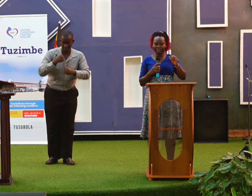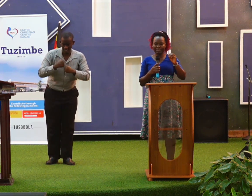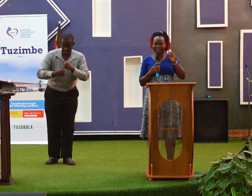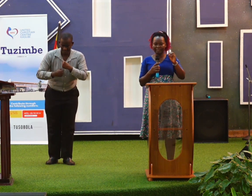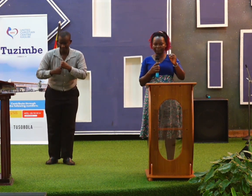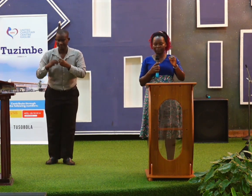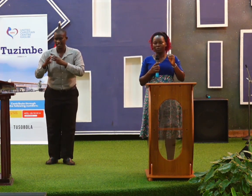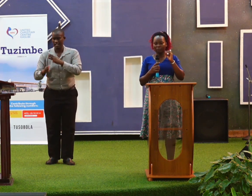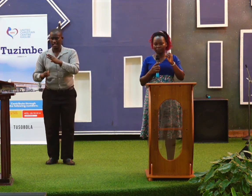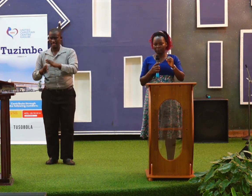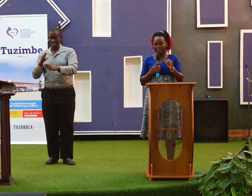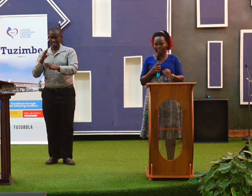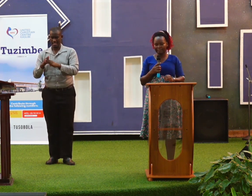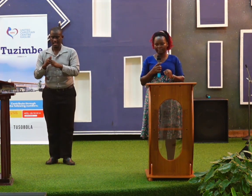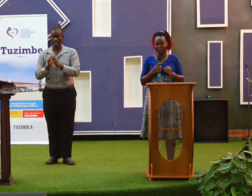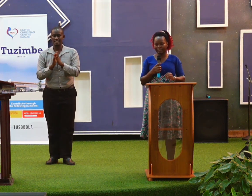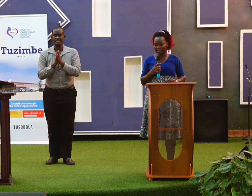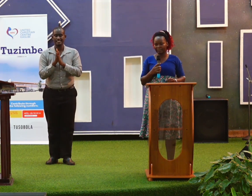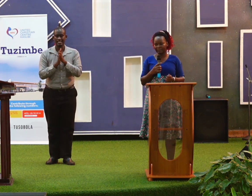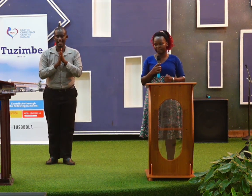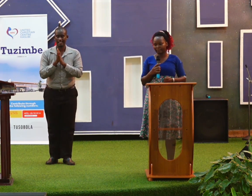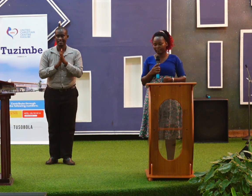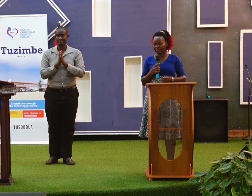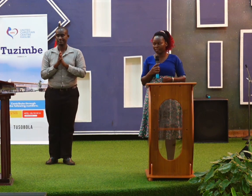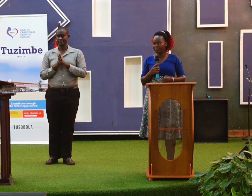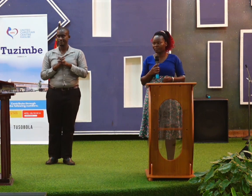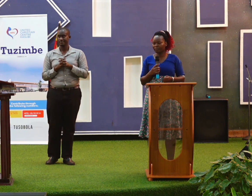you reach that level of contending with sin.